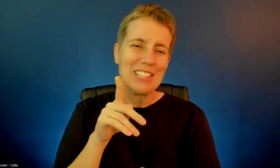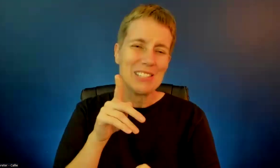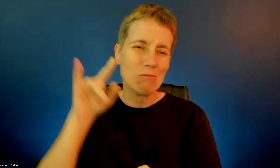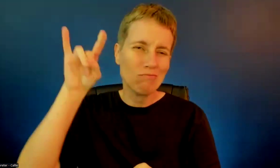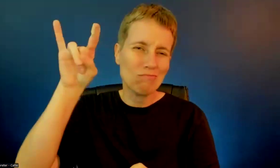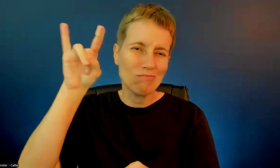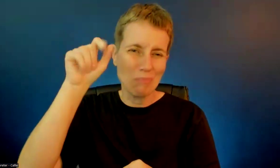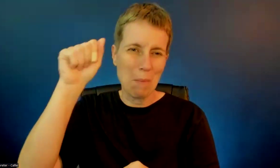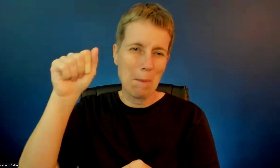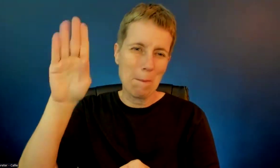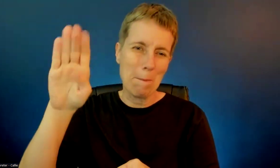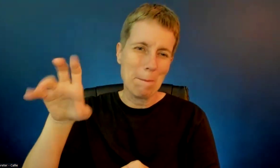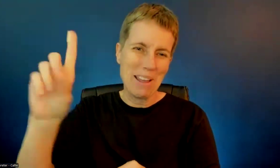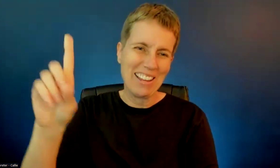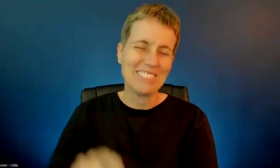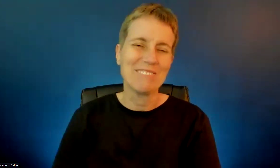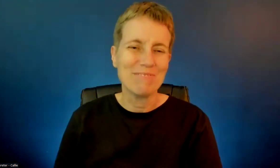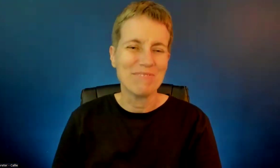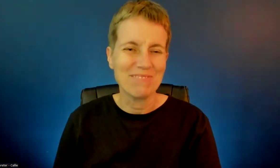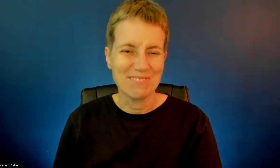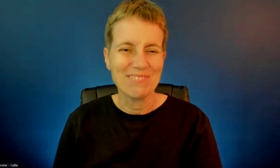Of course. Grateful Dead cover bands.